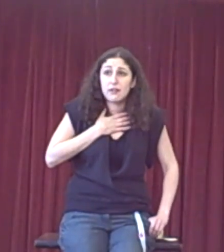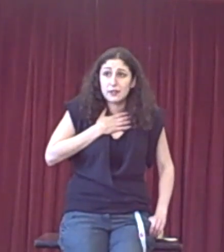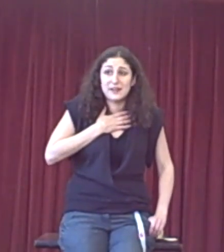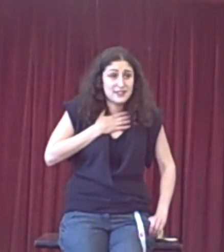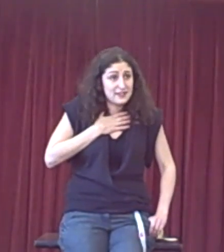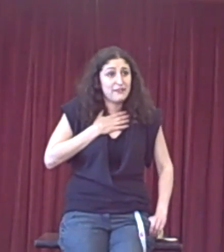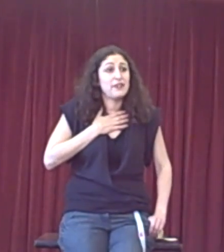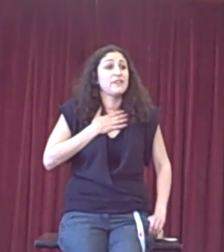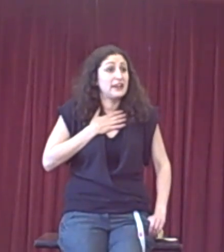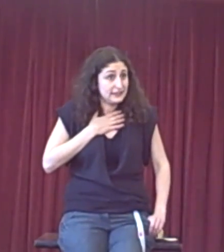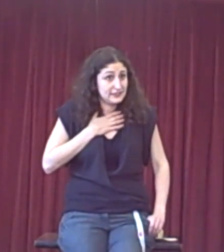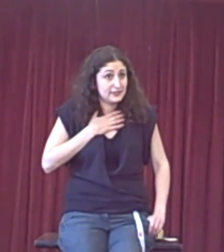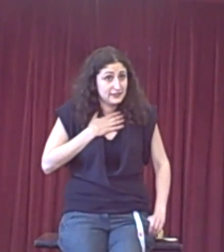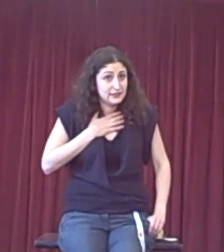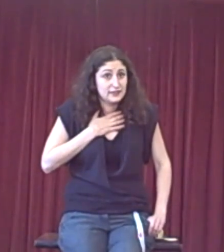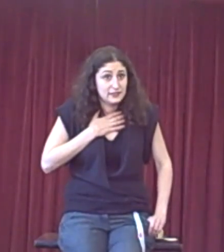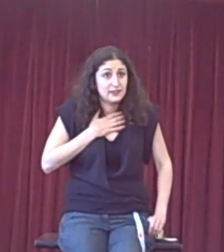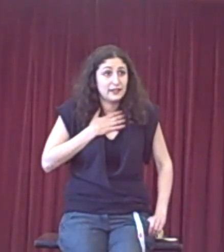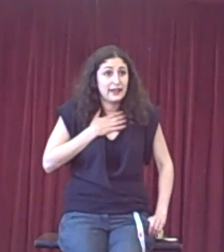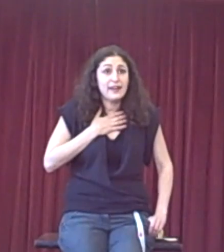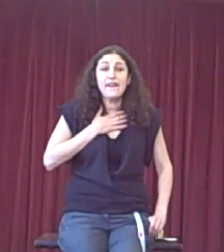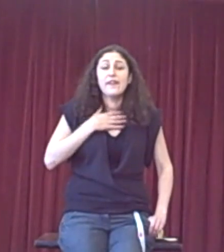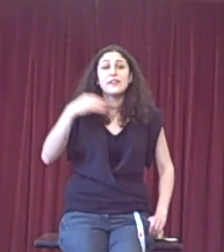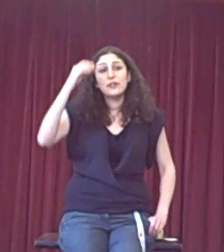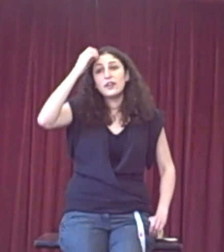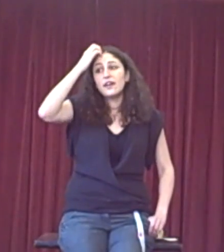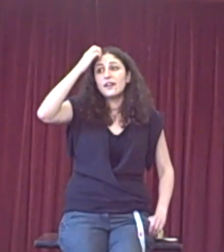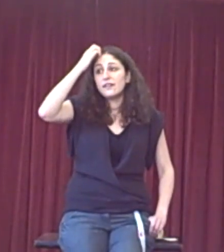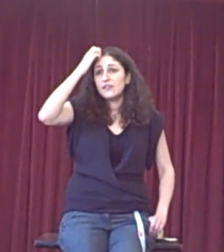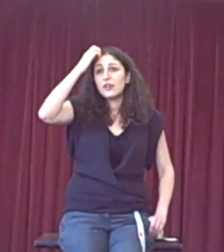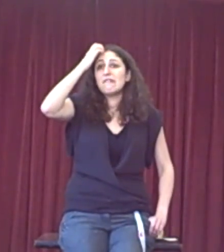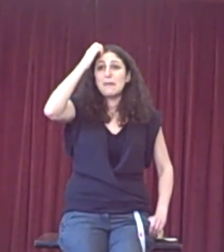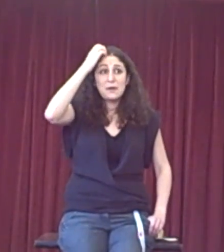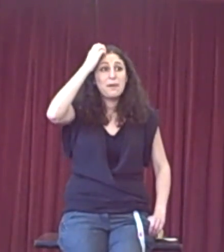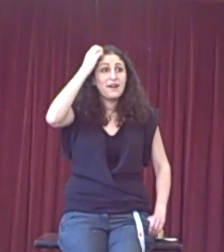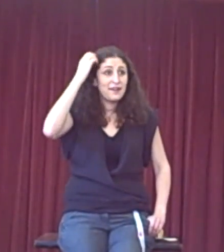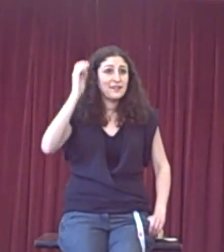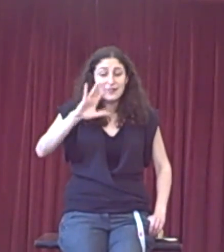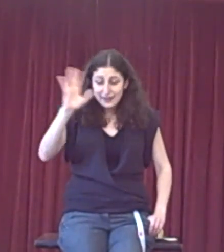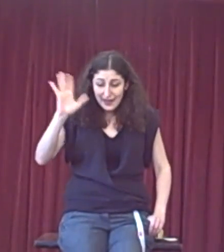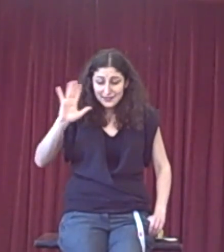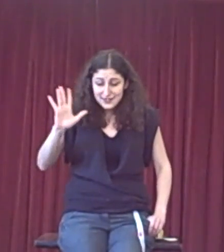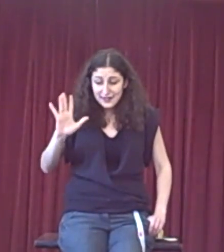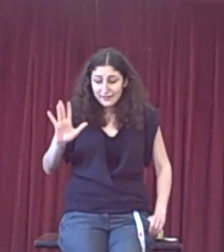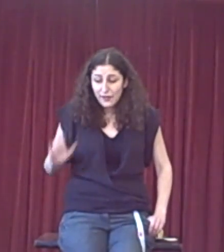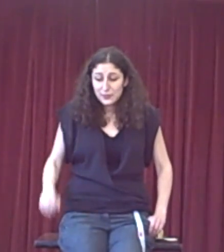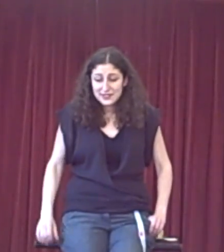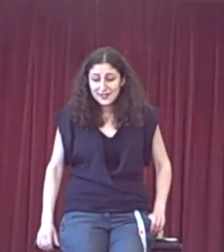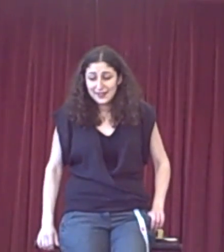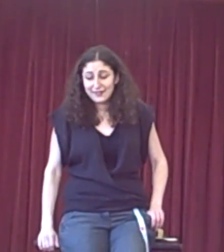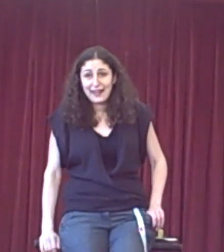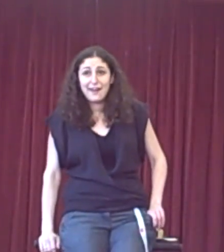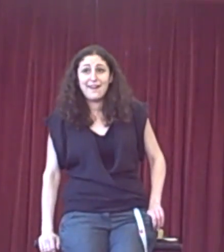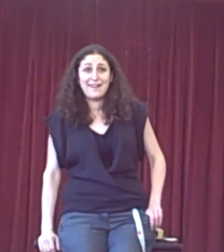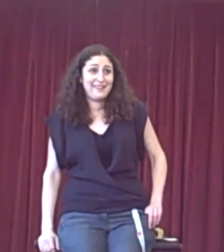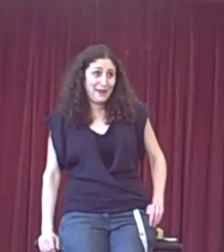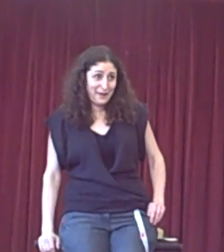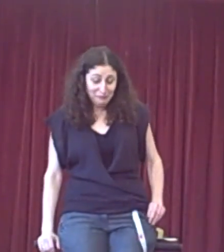argument that doesn't have a few words. Okay? You can rip it apart and no one's going to get hurt in way.